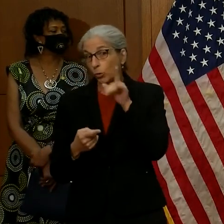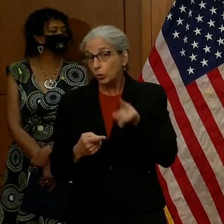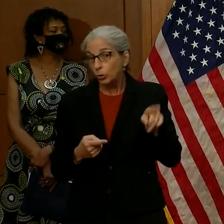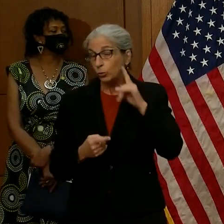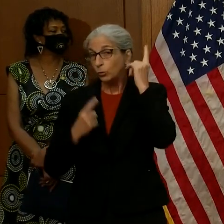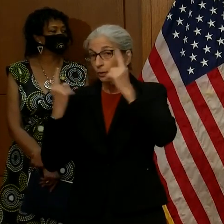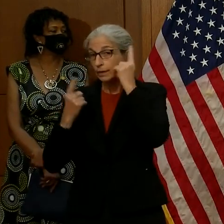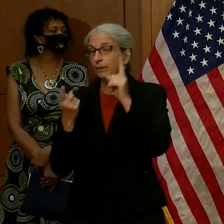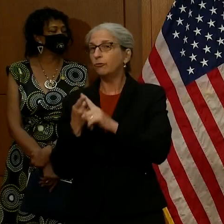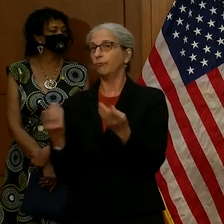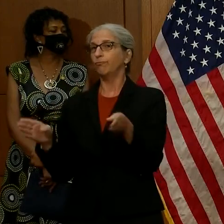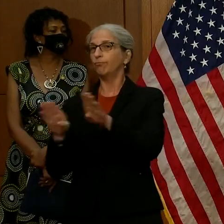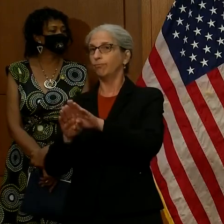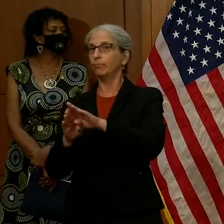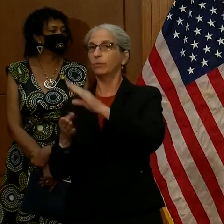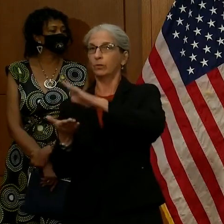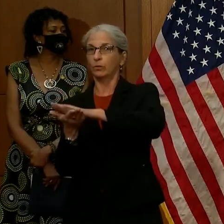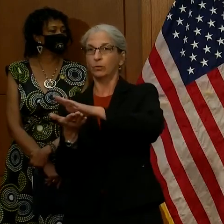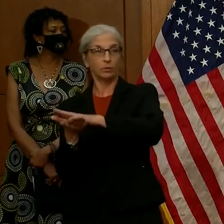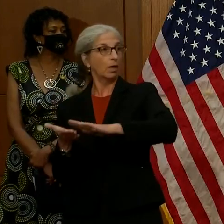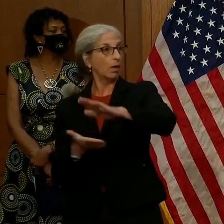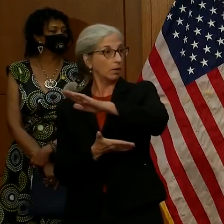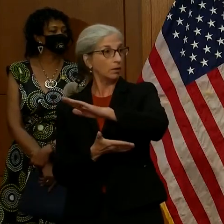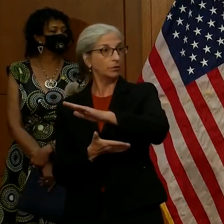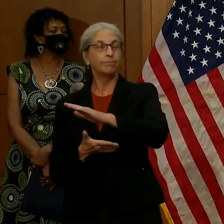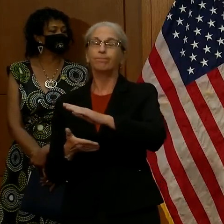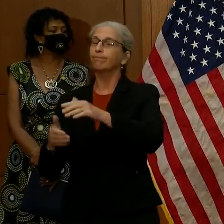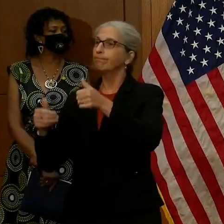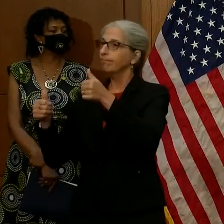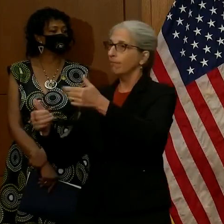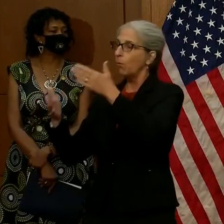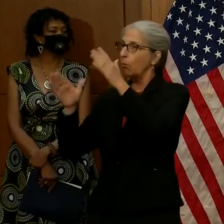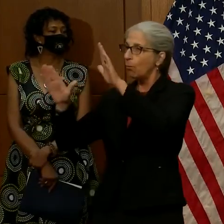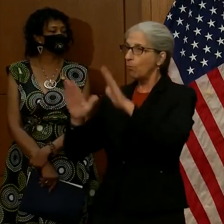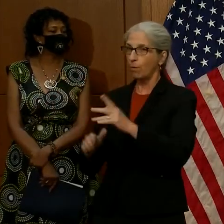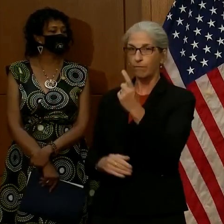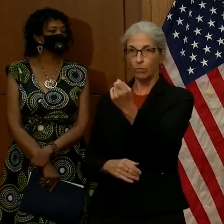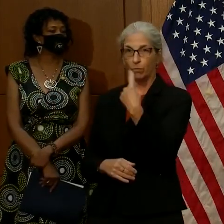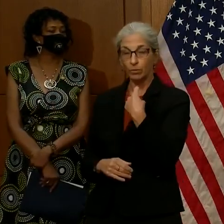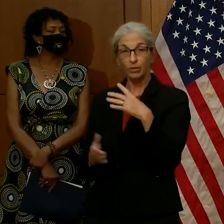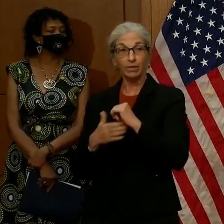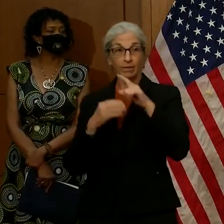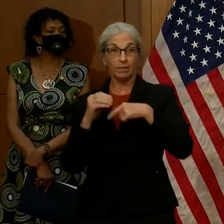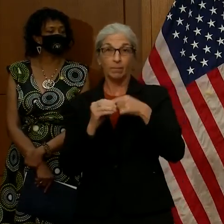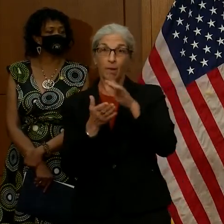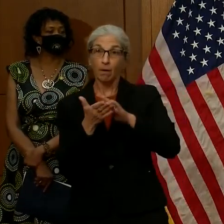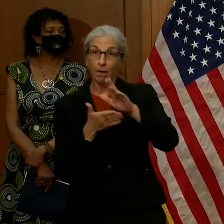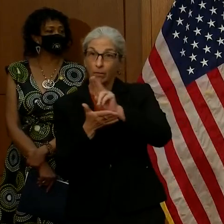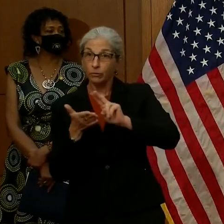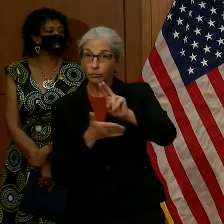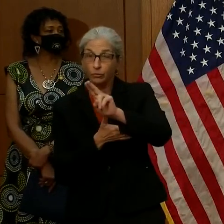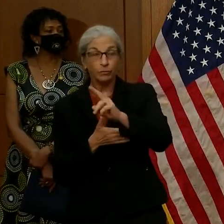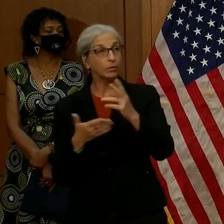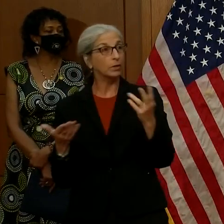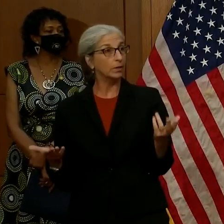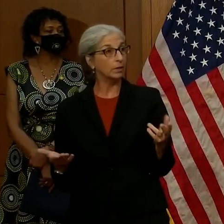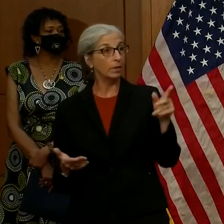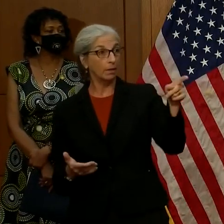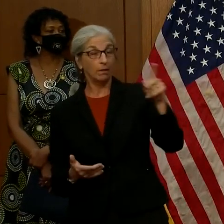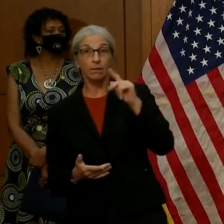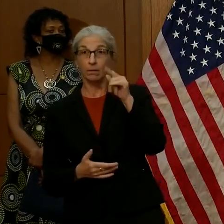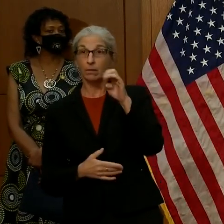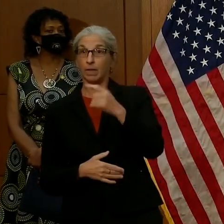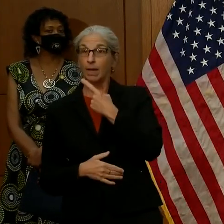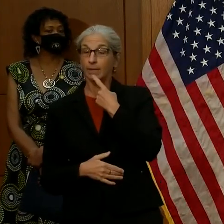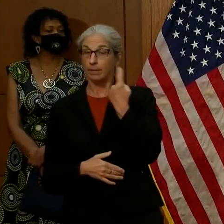campuses down. It's a great question, Kate. The question is about our colleges and universities, and just as Kate said,